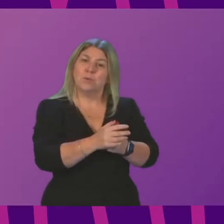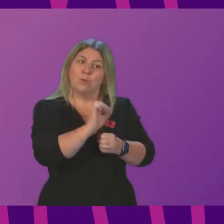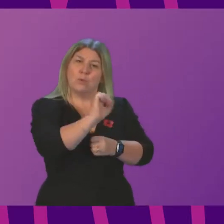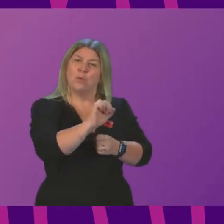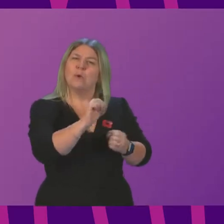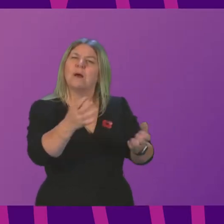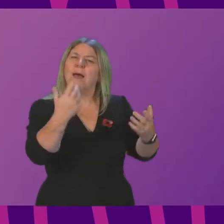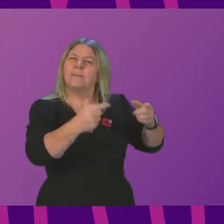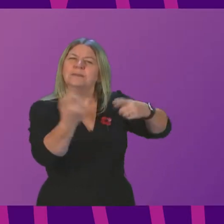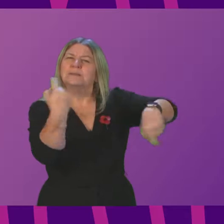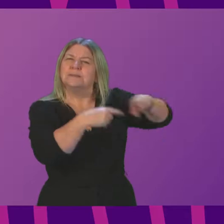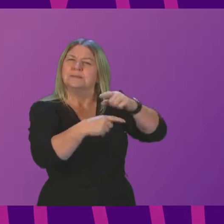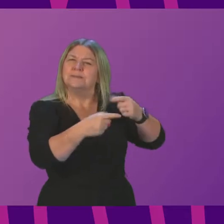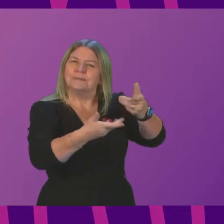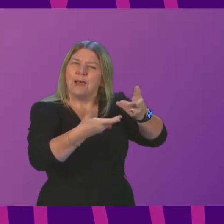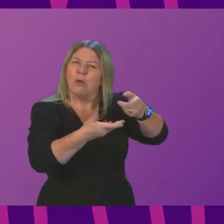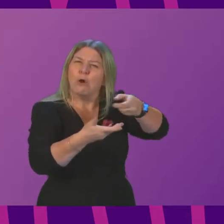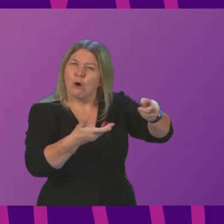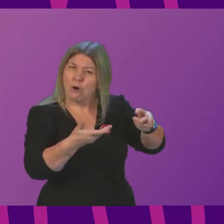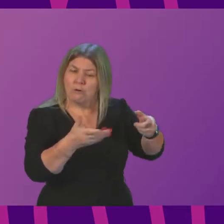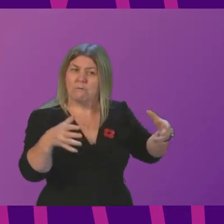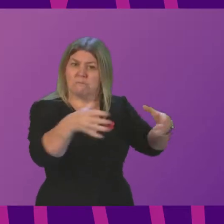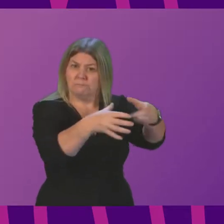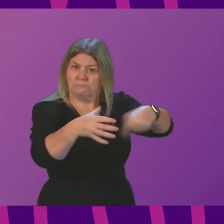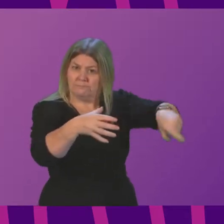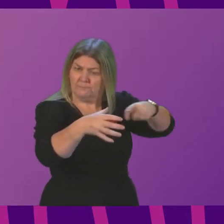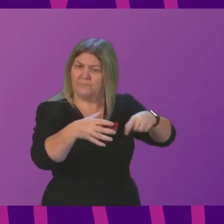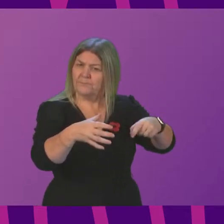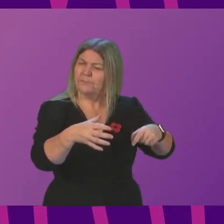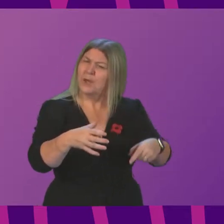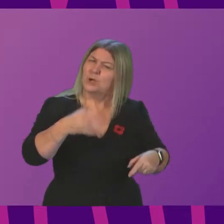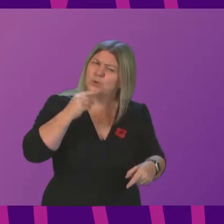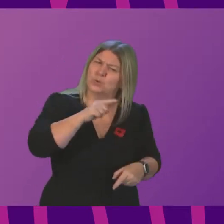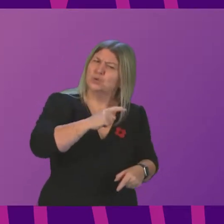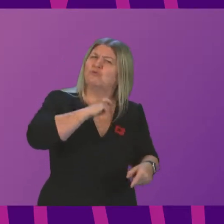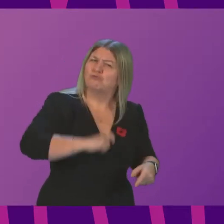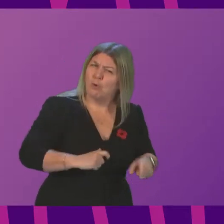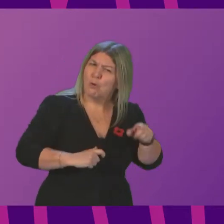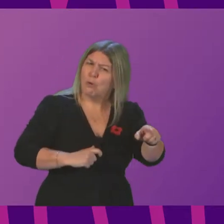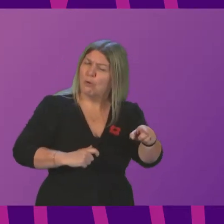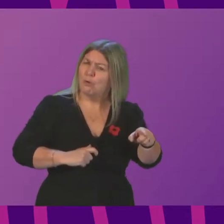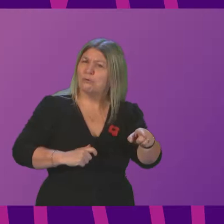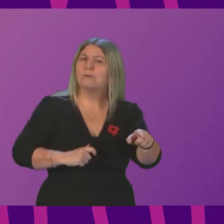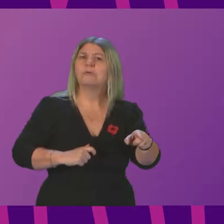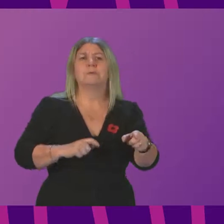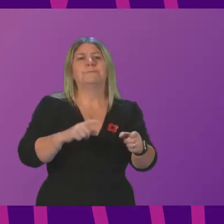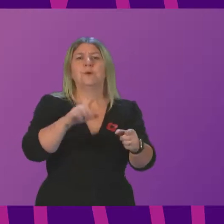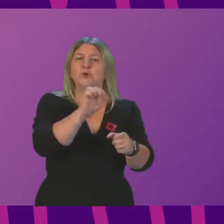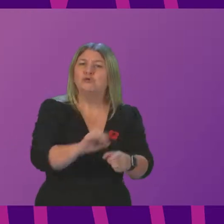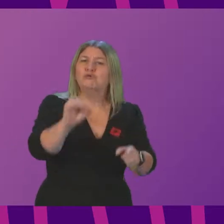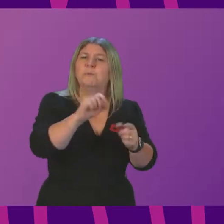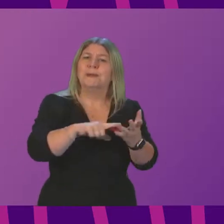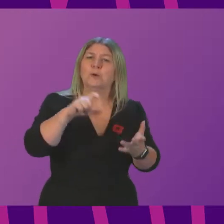lunchtime members debate, beyond COP26? In particular, will it use its role as the European co-chair of the Under-2 coalition